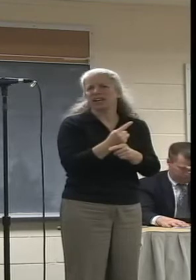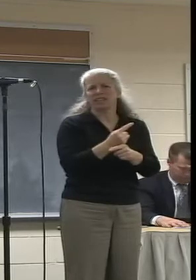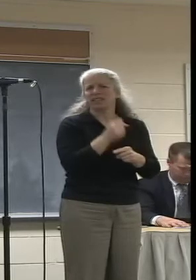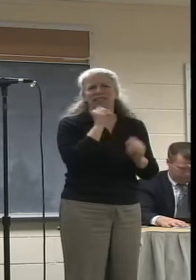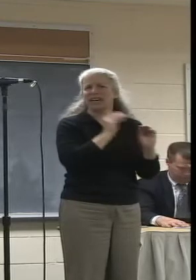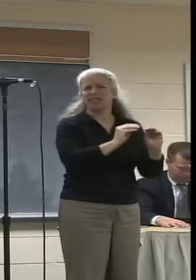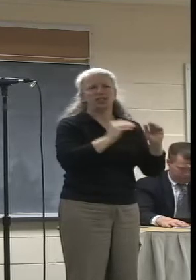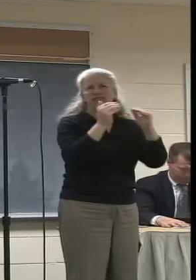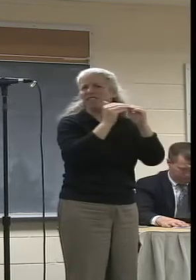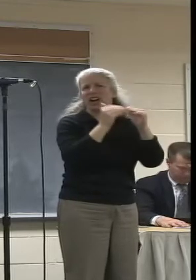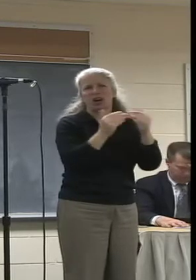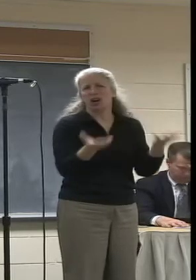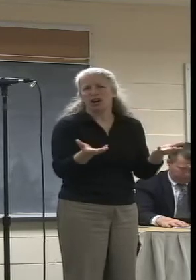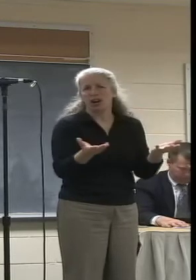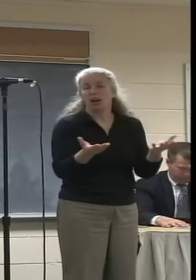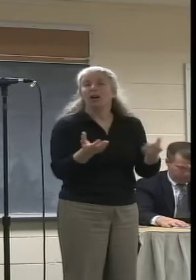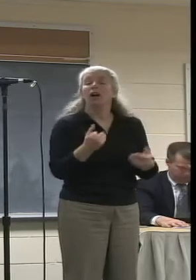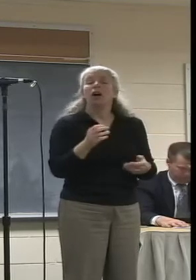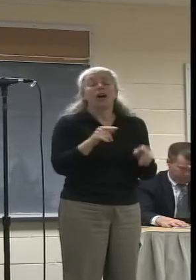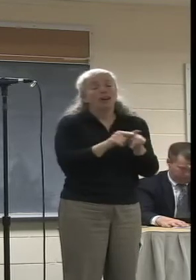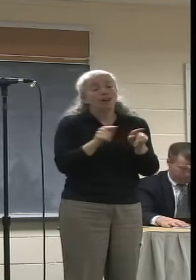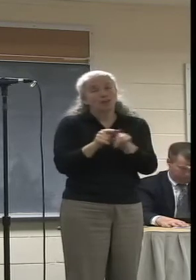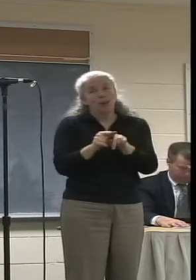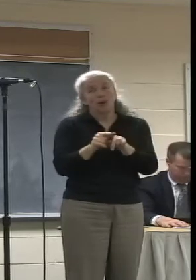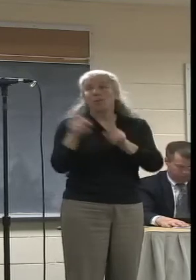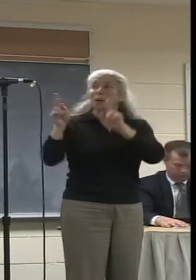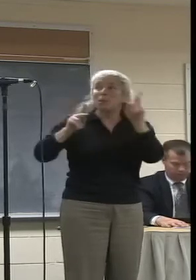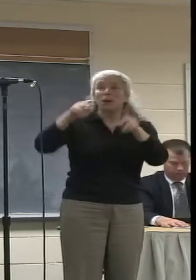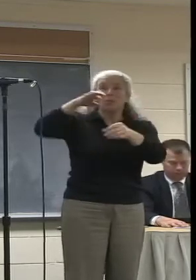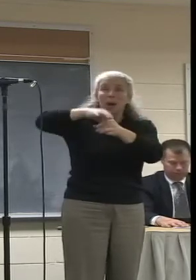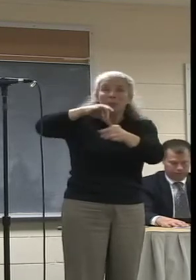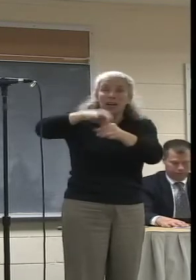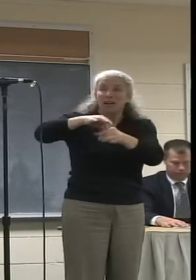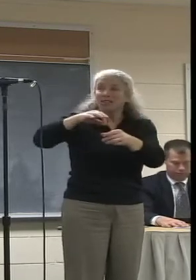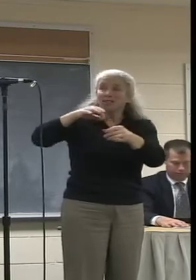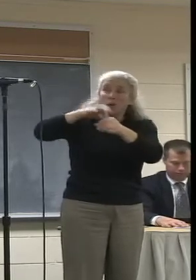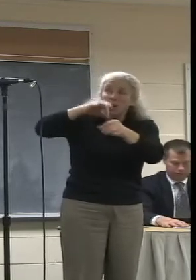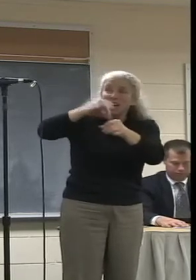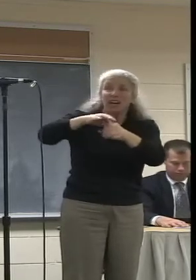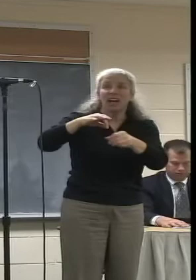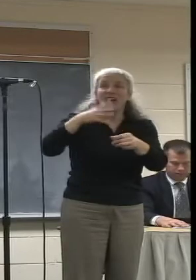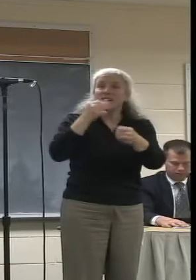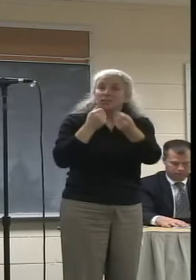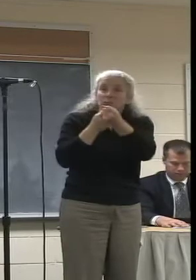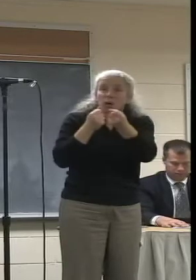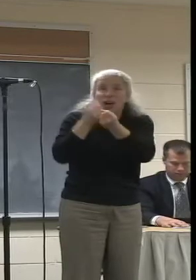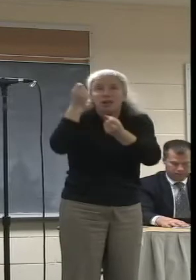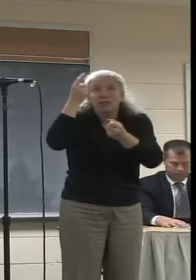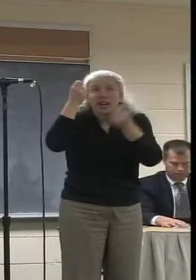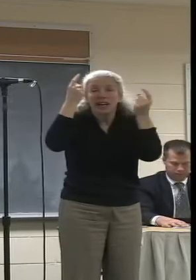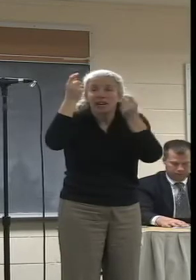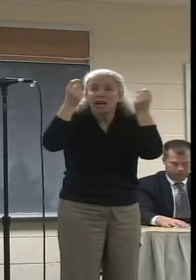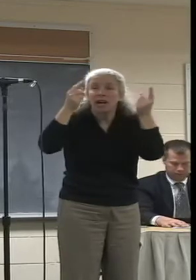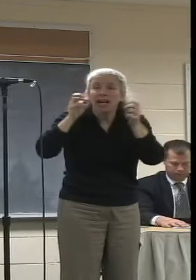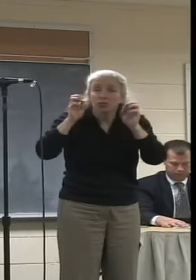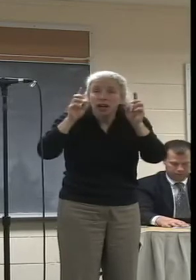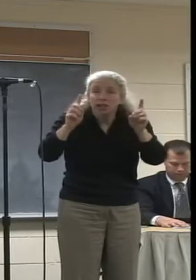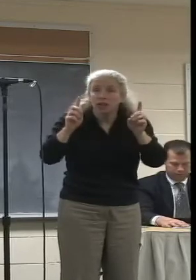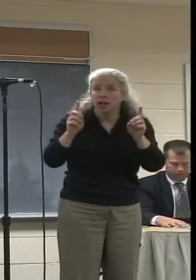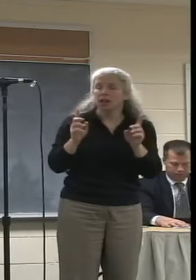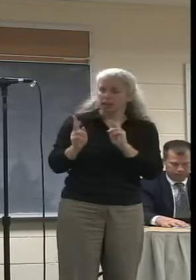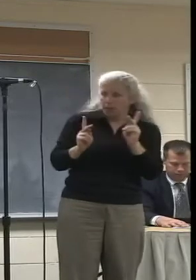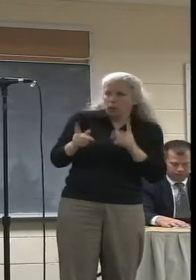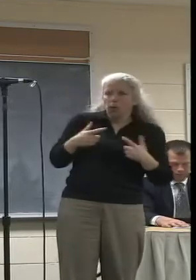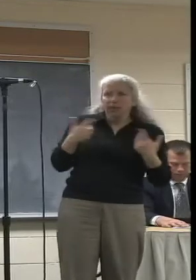also think that the democracy and public outreach, the NCTV, both affects the people in Northampton, but